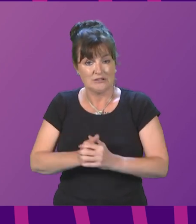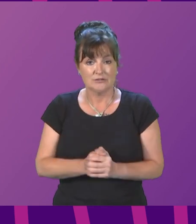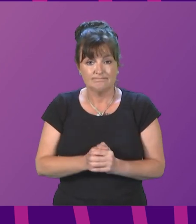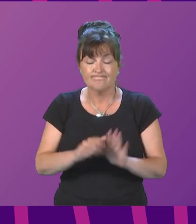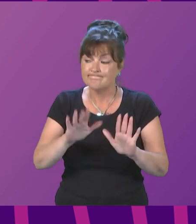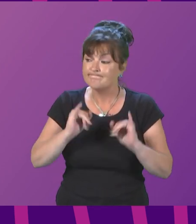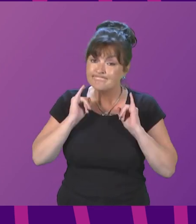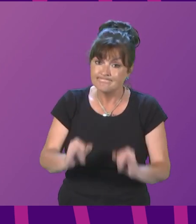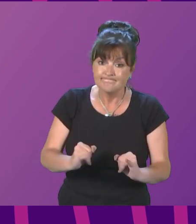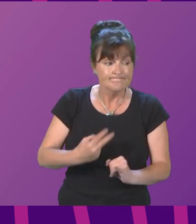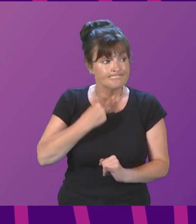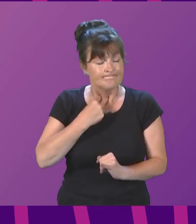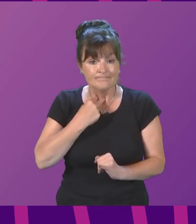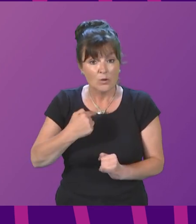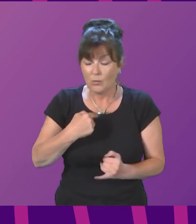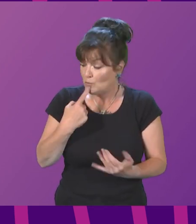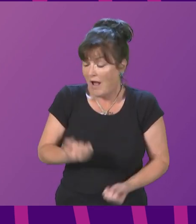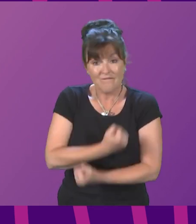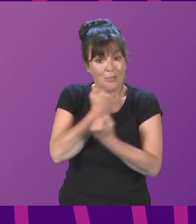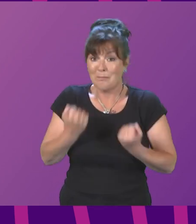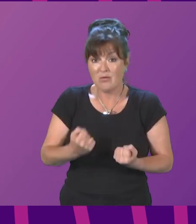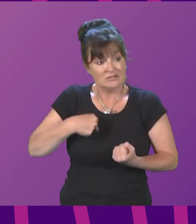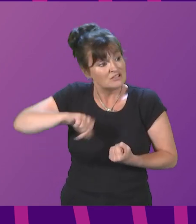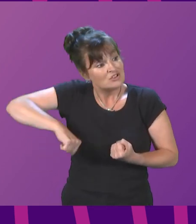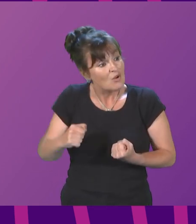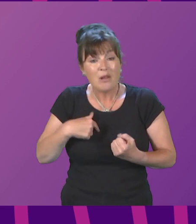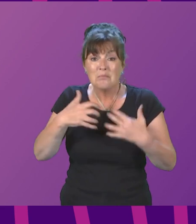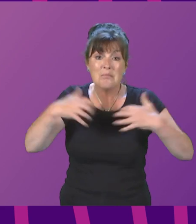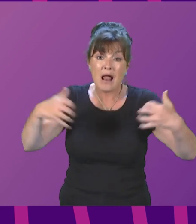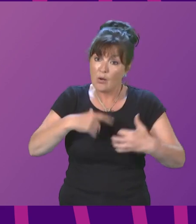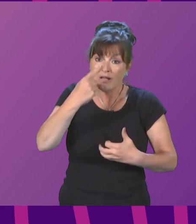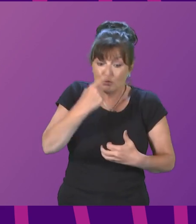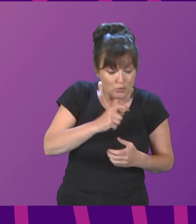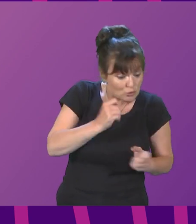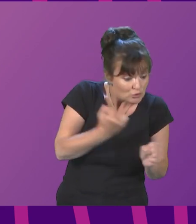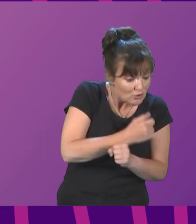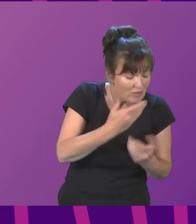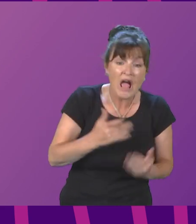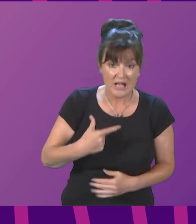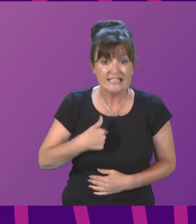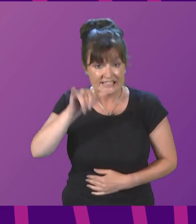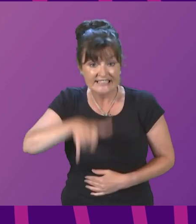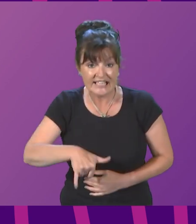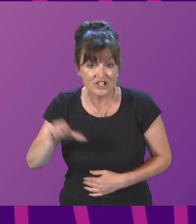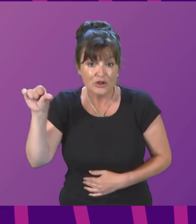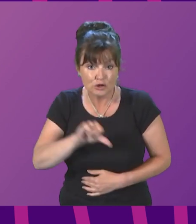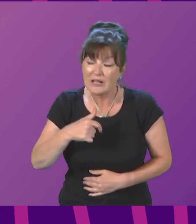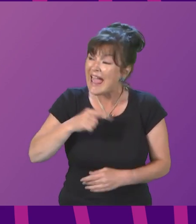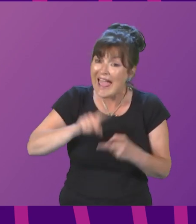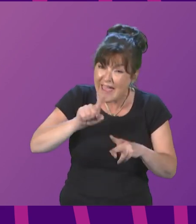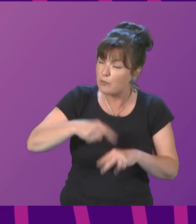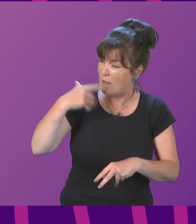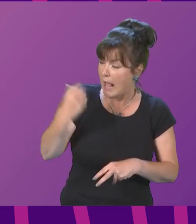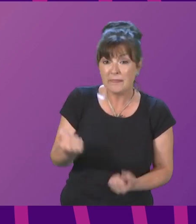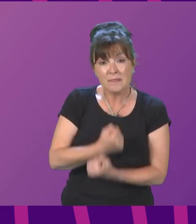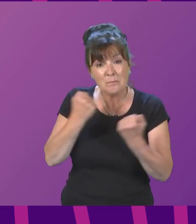manner and on the scale needed do not lie with this Parliament. Frankly, they should. If they did, we could